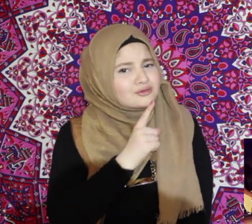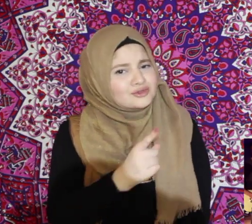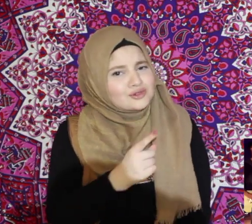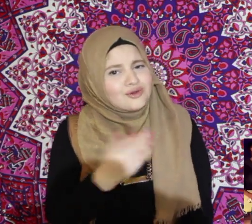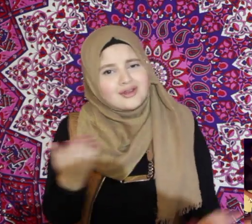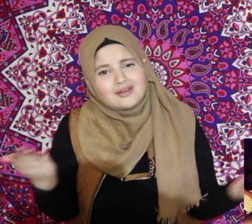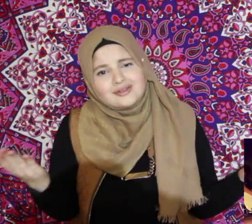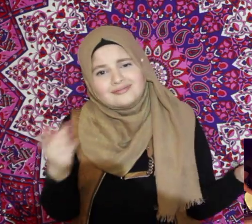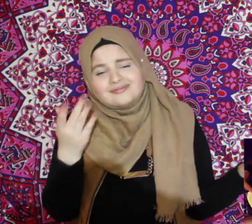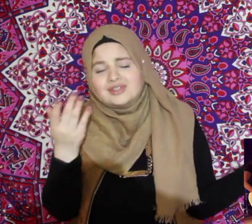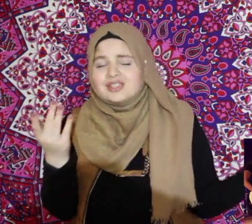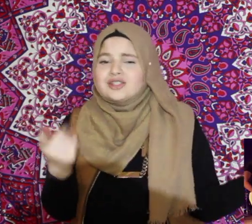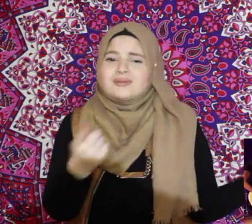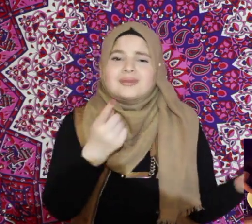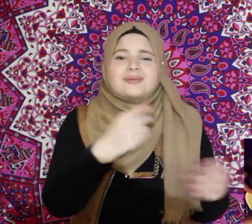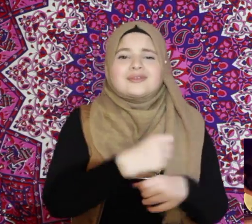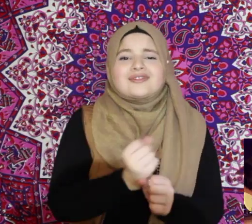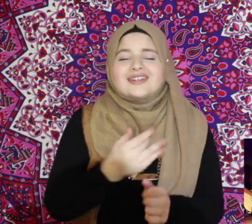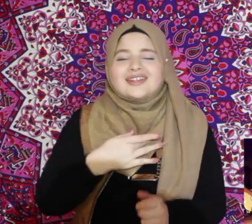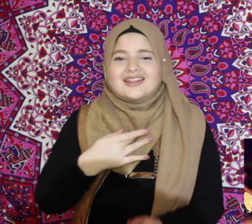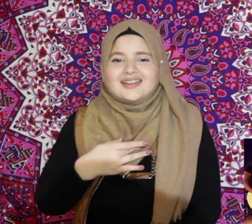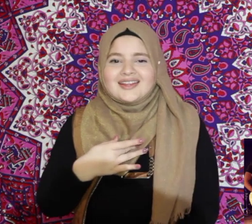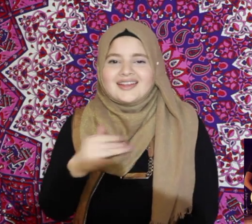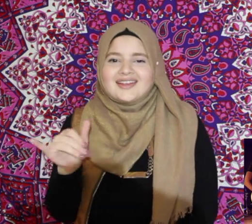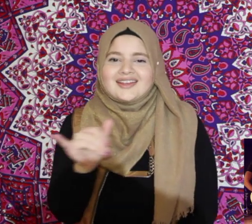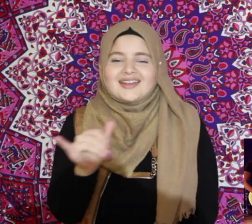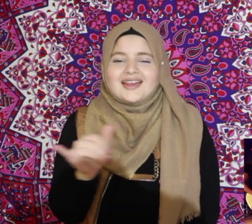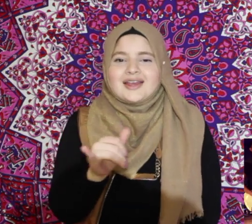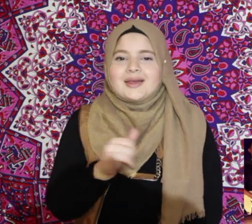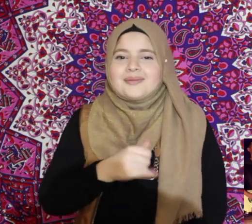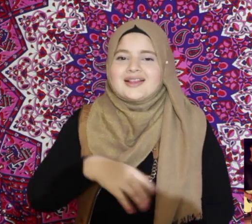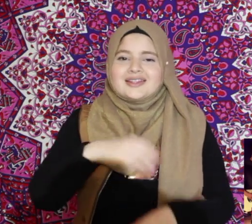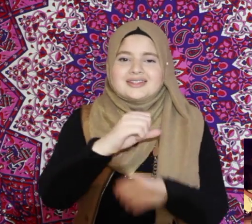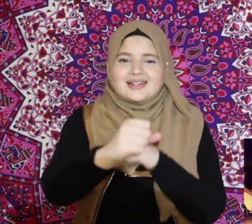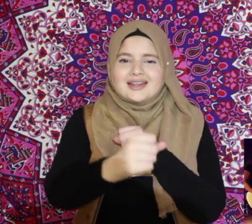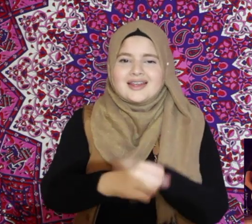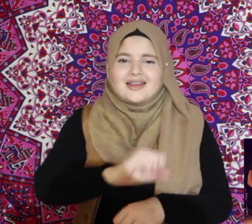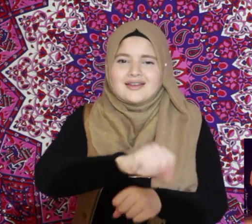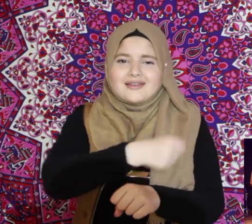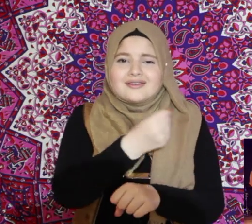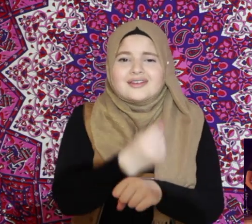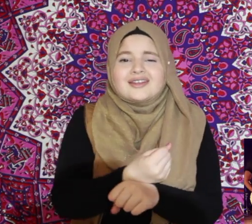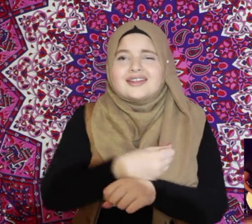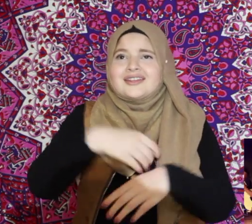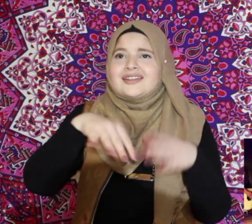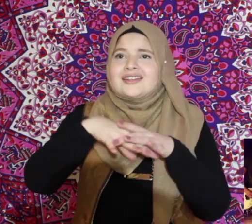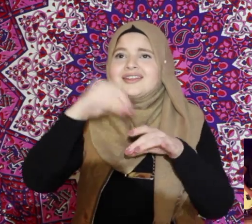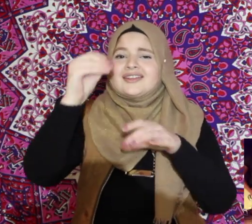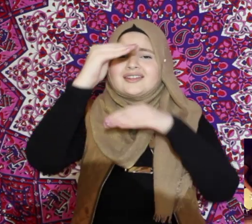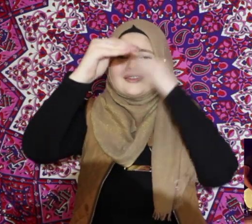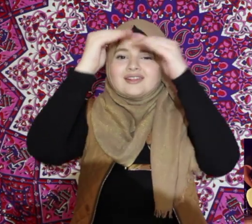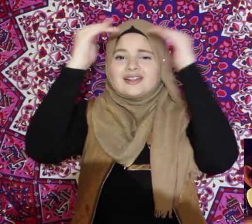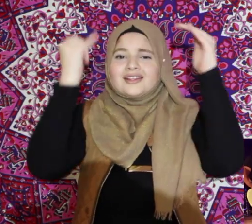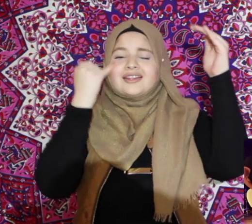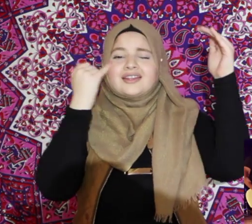you sure? Cause you make me feel like I've been locked out of heaven If I lay